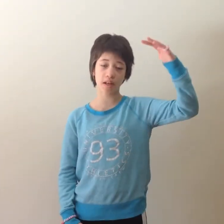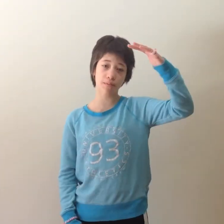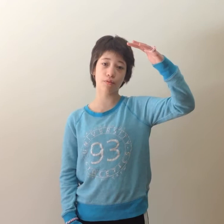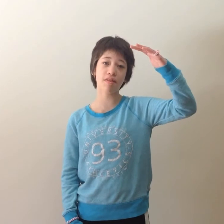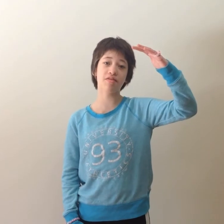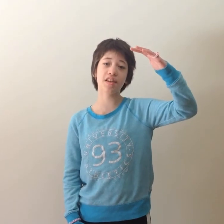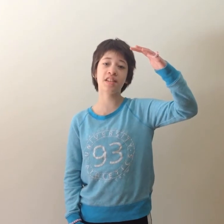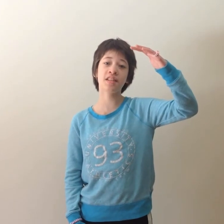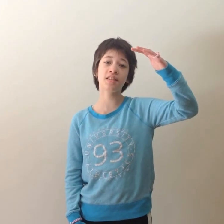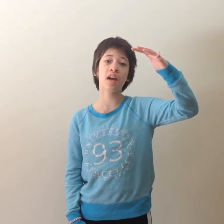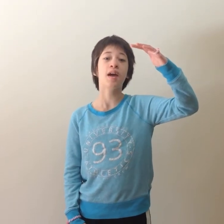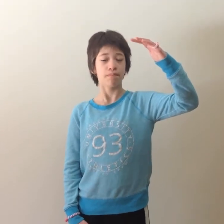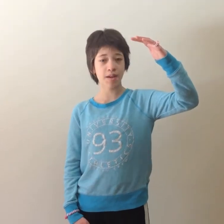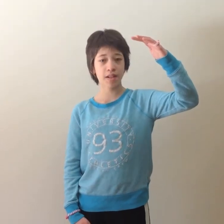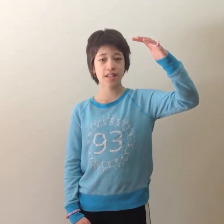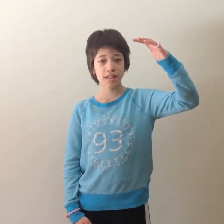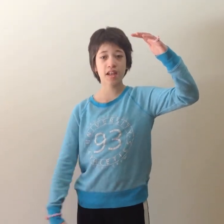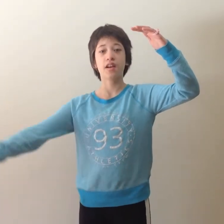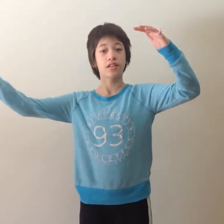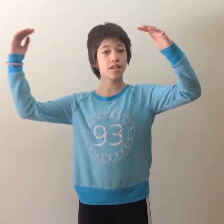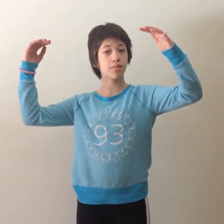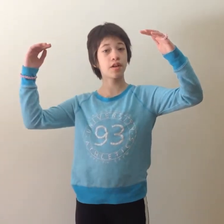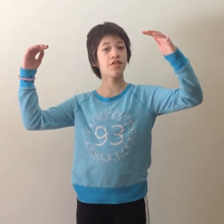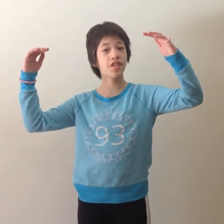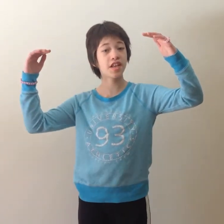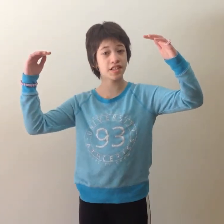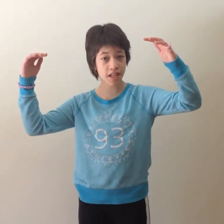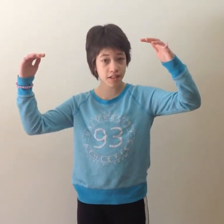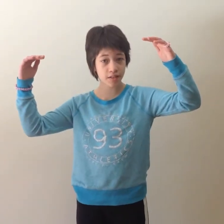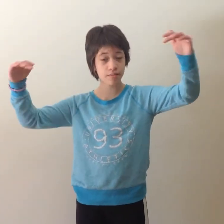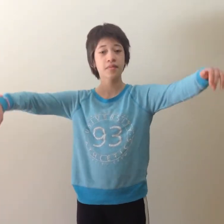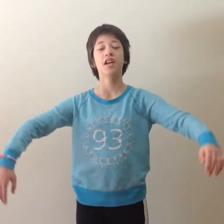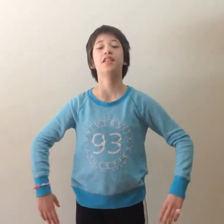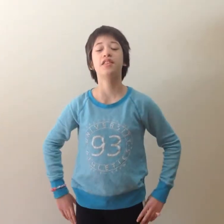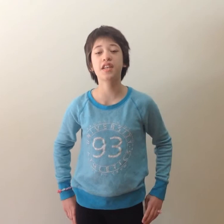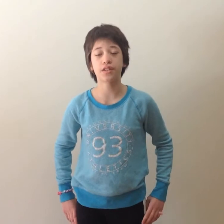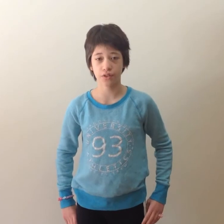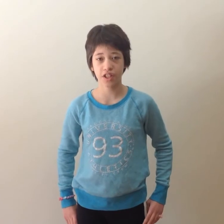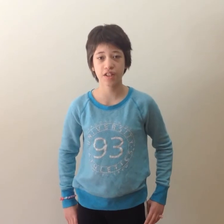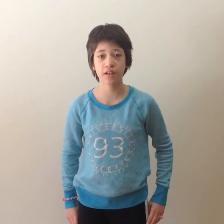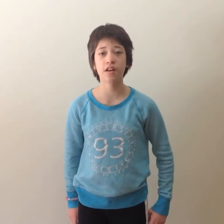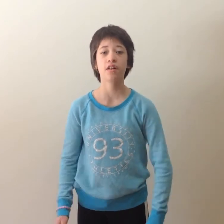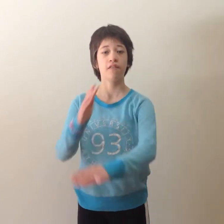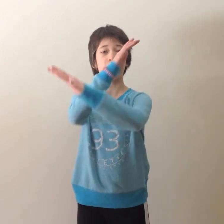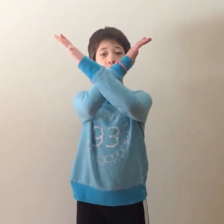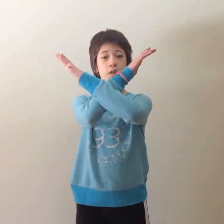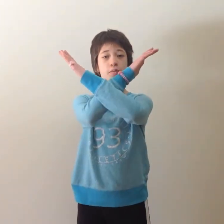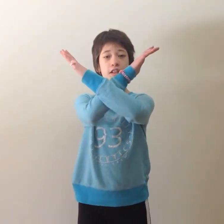parenthesis, B plus C, closing parenthesis, the associative law for multiplication